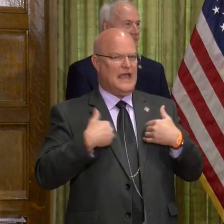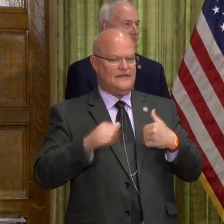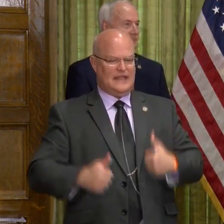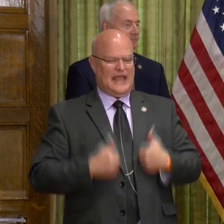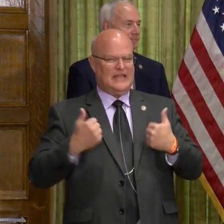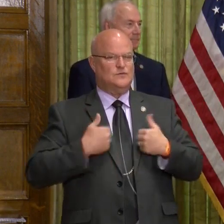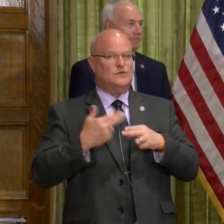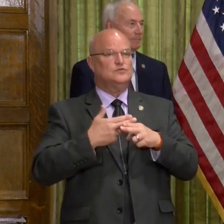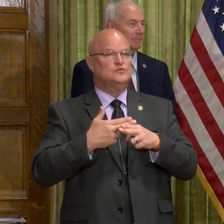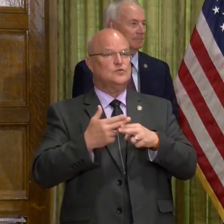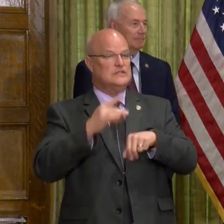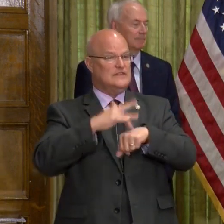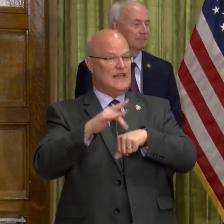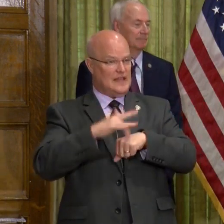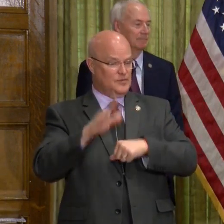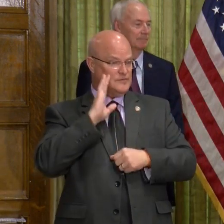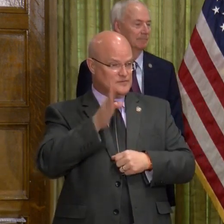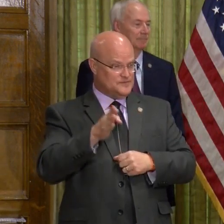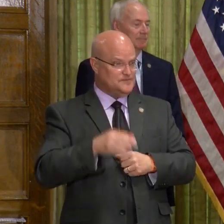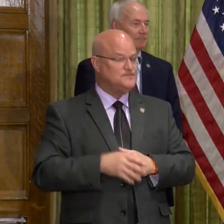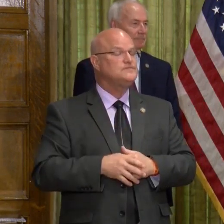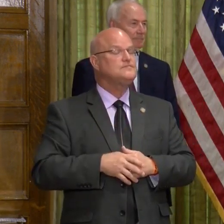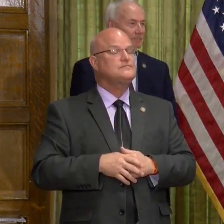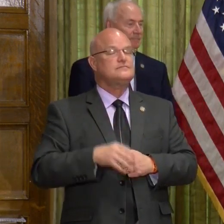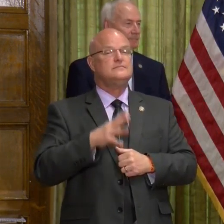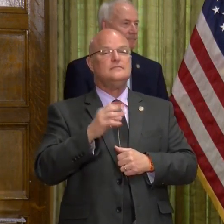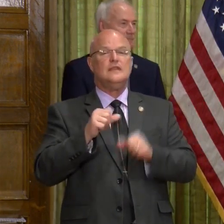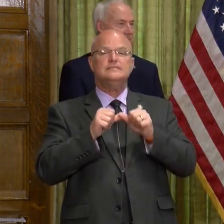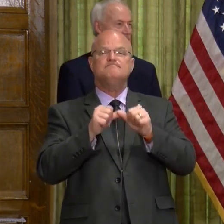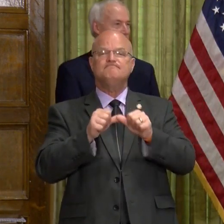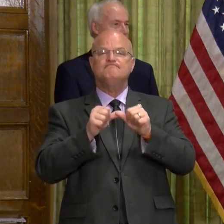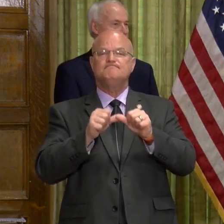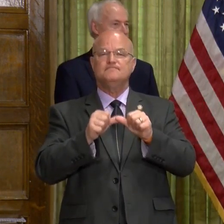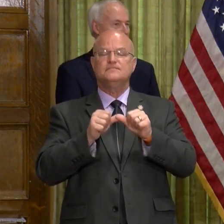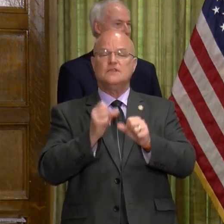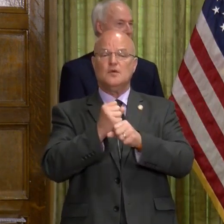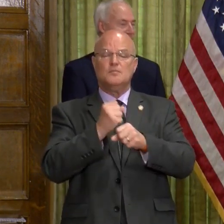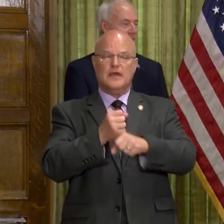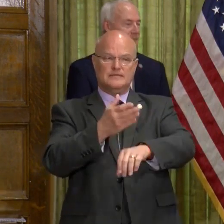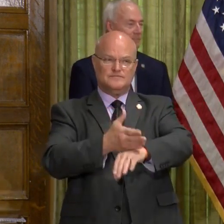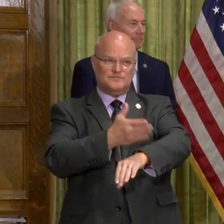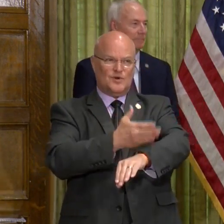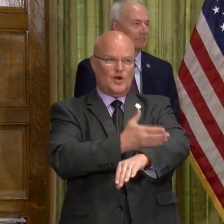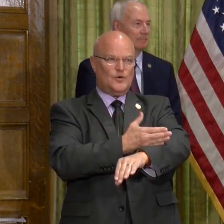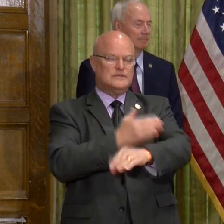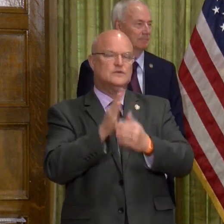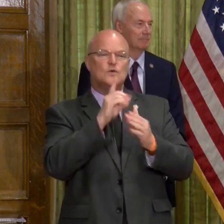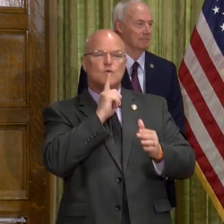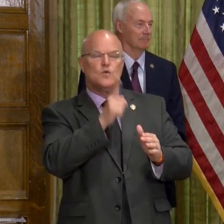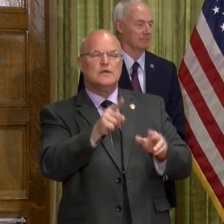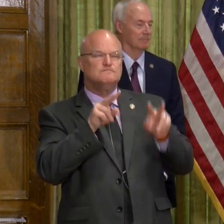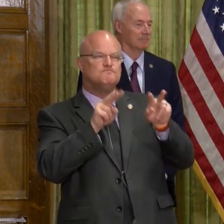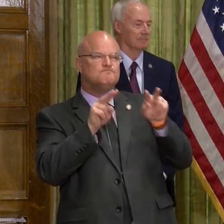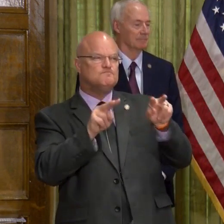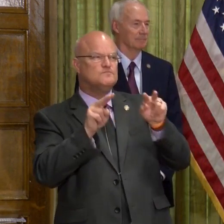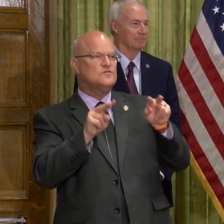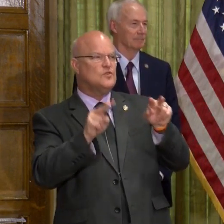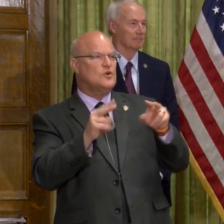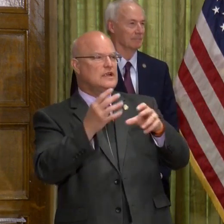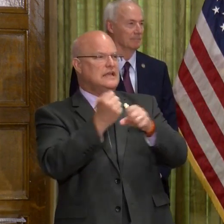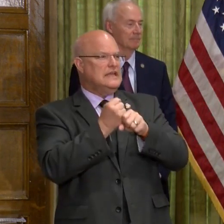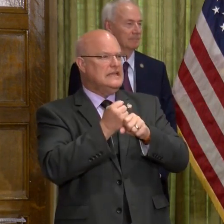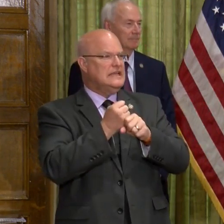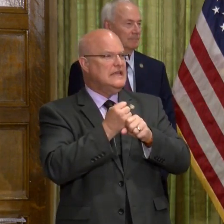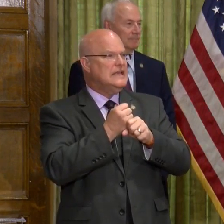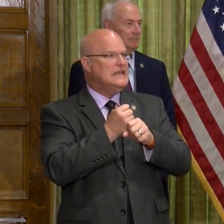address just as soon as it's available. And we continue to make progress. We look forward to getting